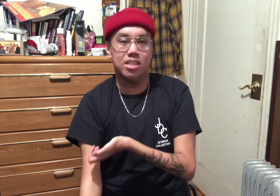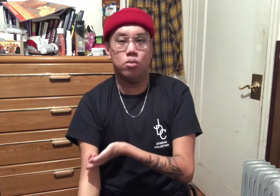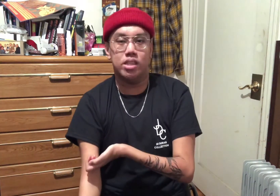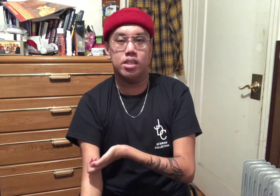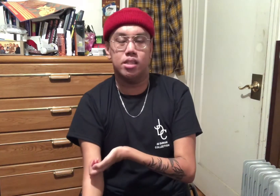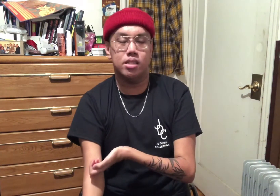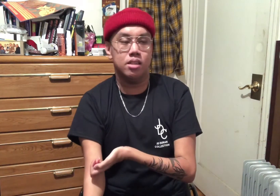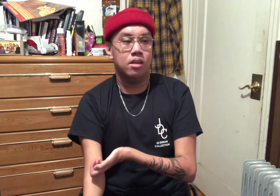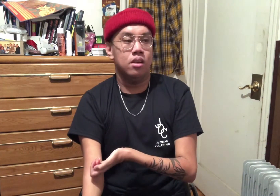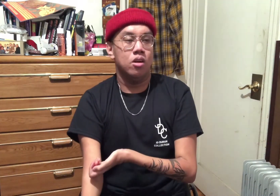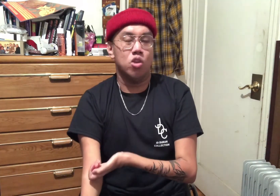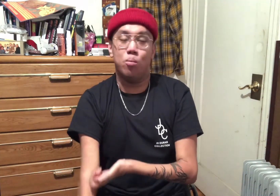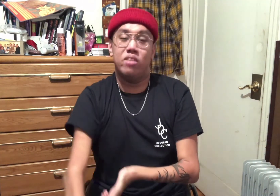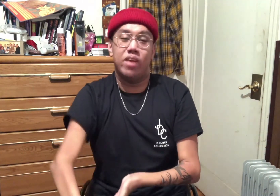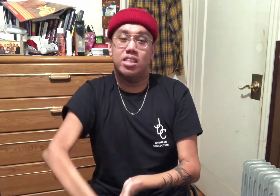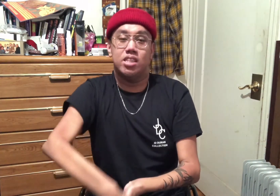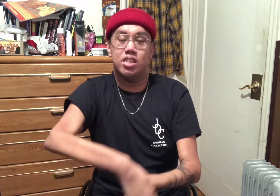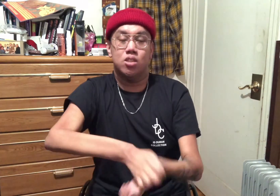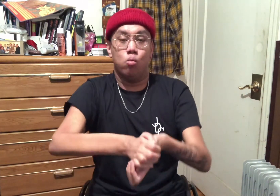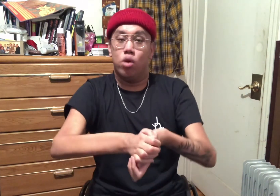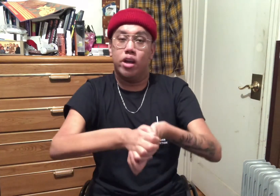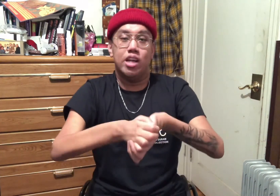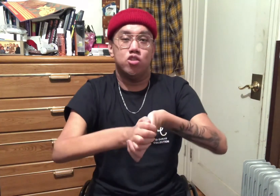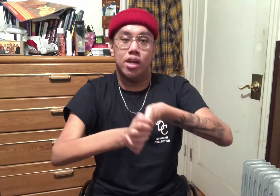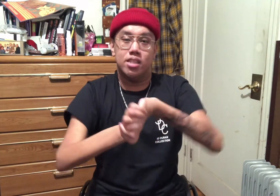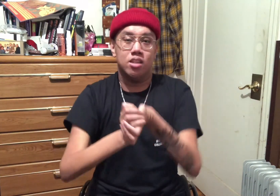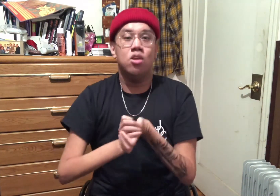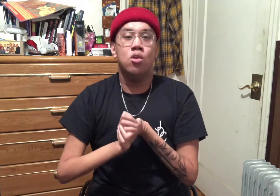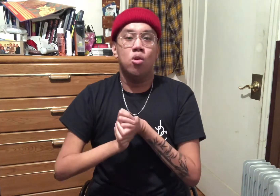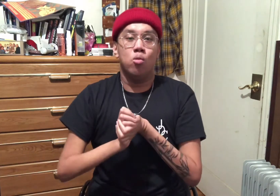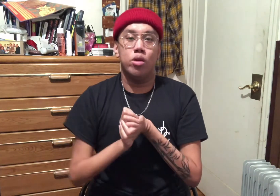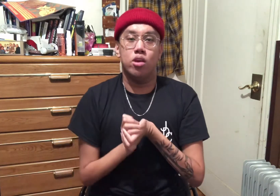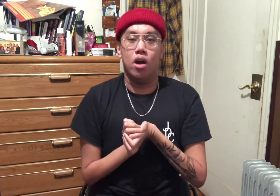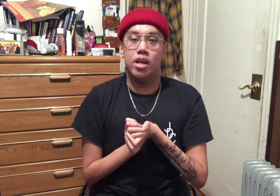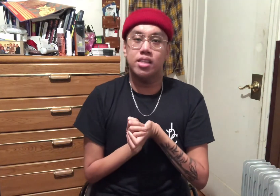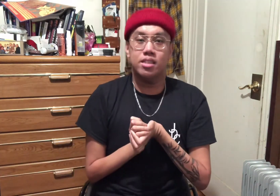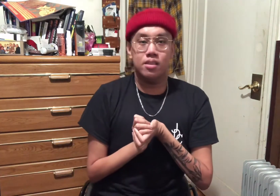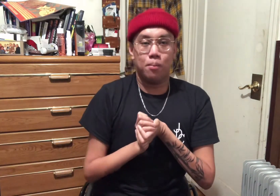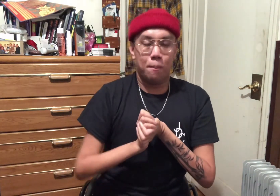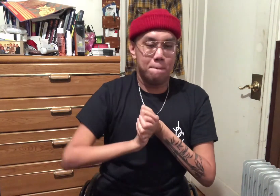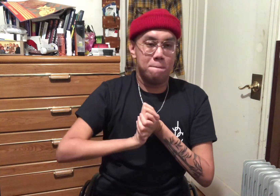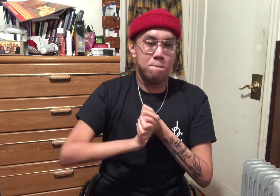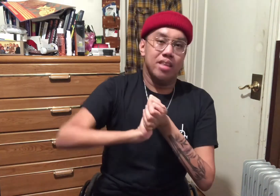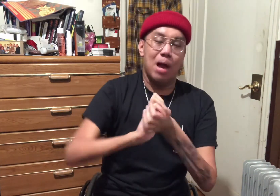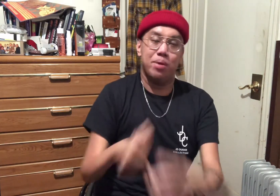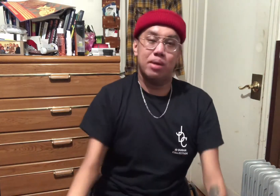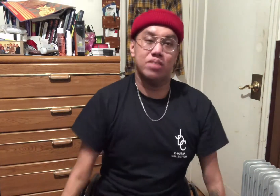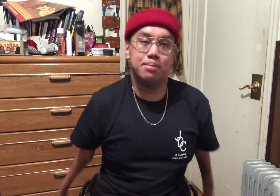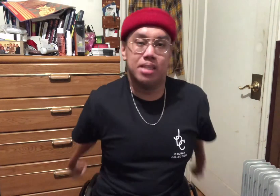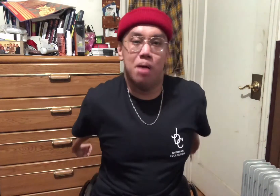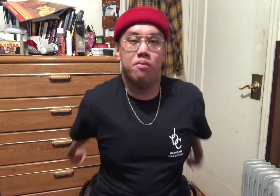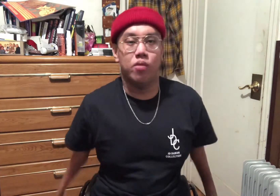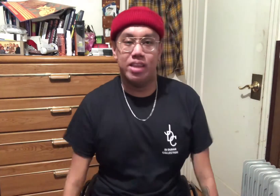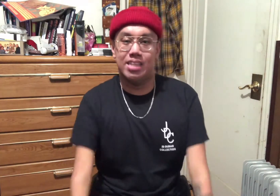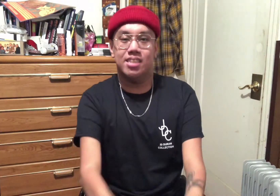questions, don't be afraid to just work and trust with your artist. That pretty much wraps it up for this